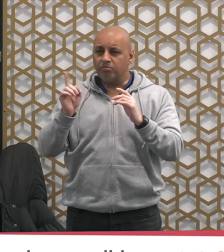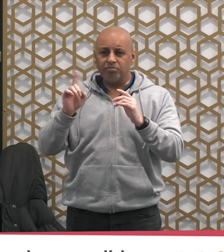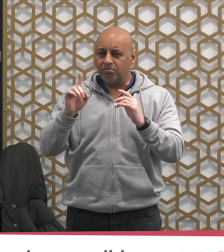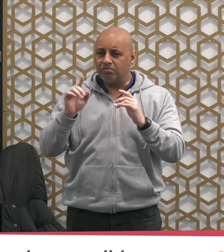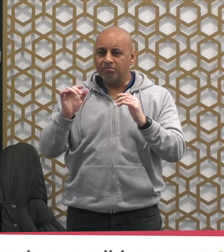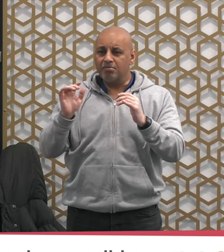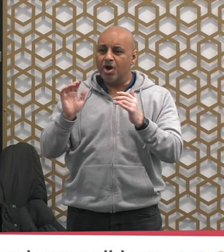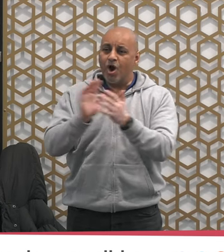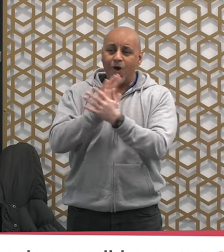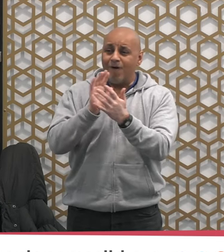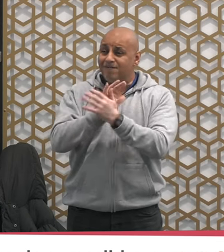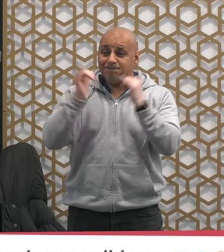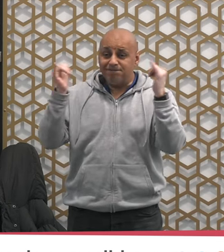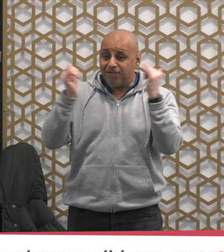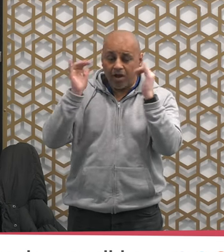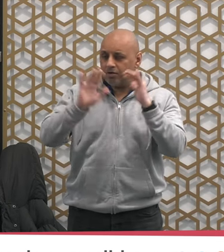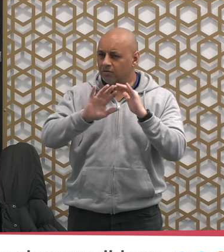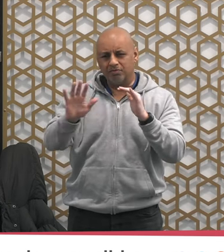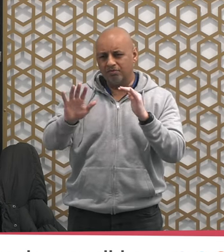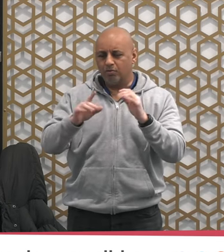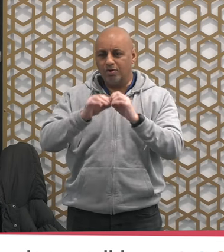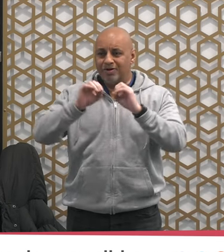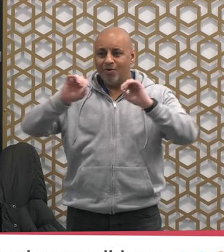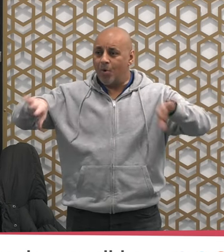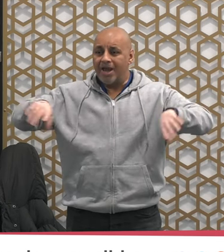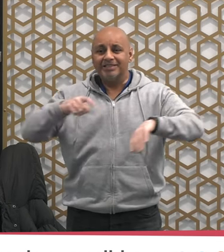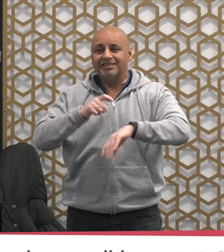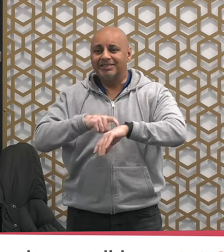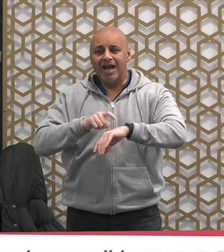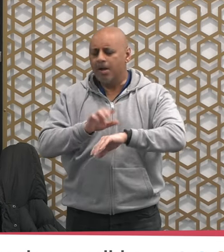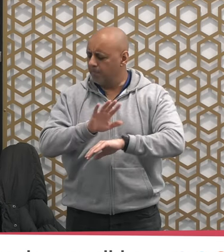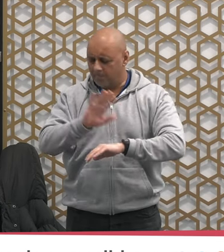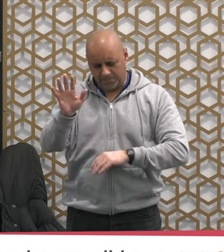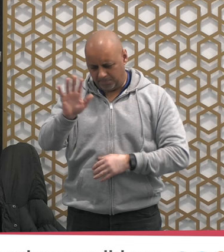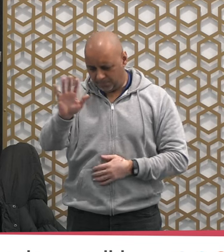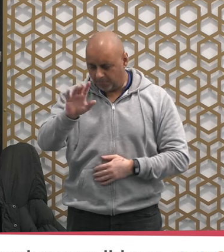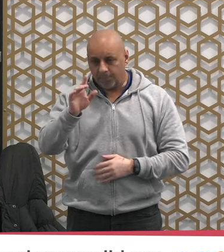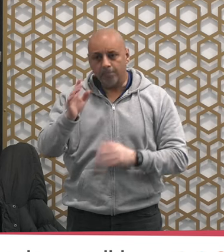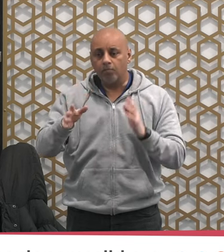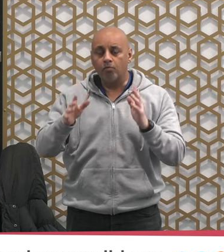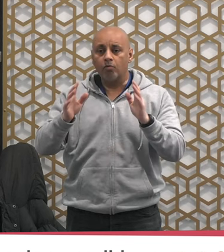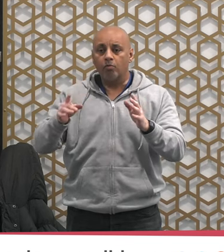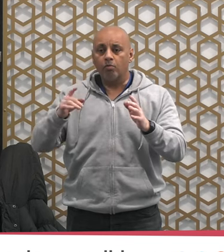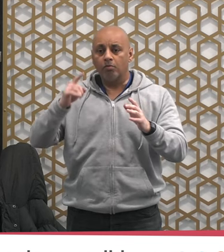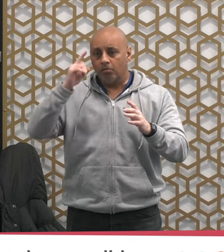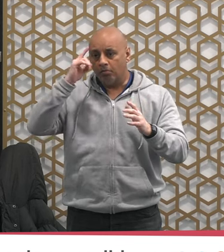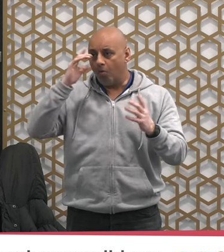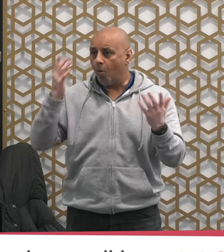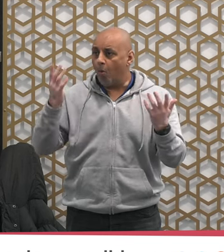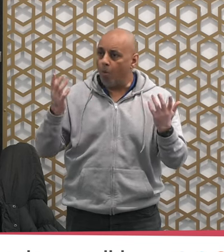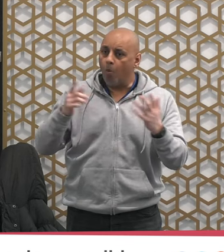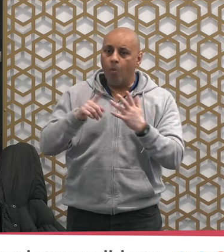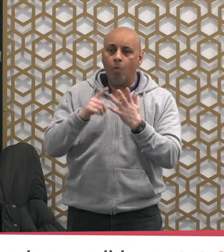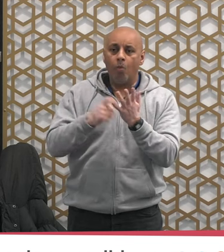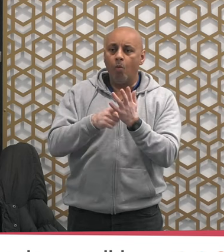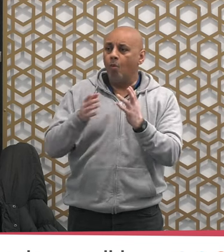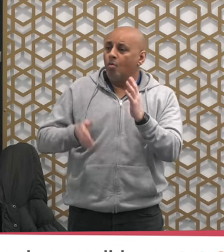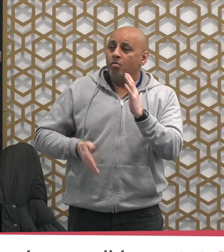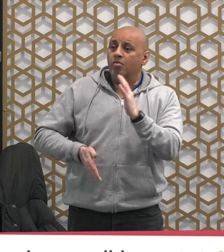wasting time it is not the month when you go on streets and you end up wasting your time in